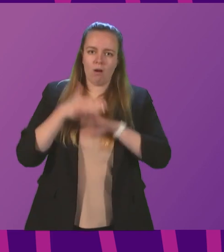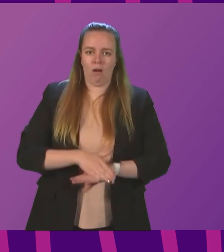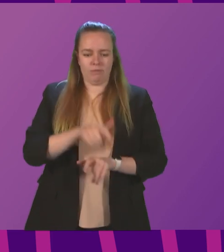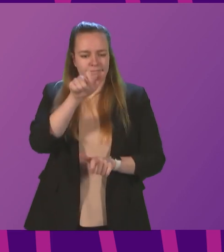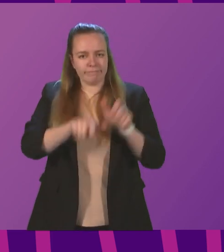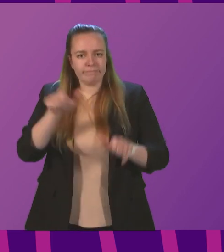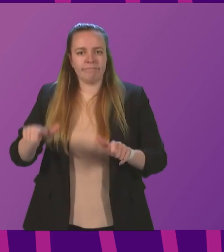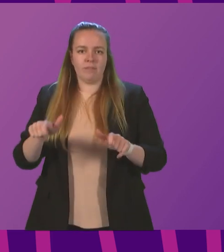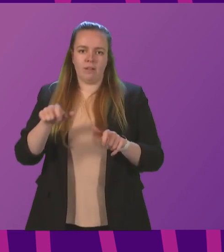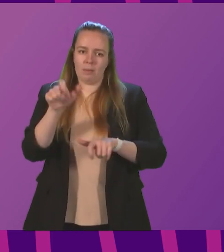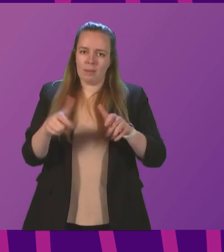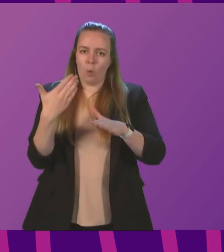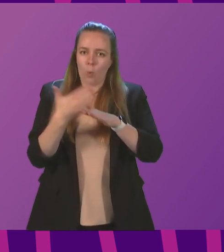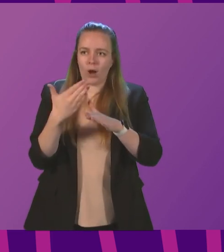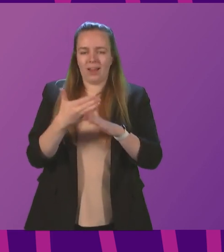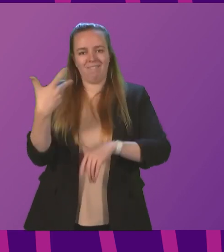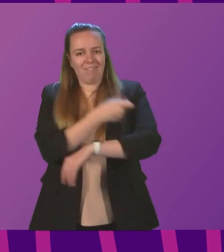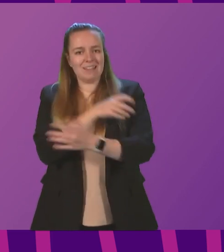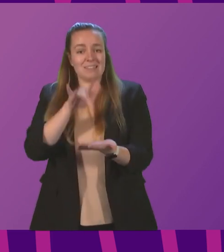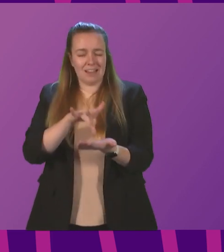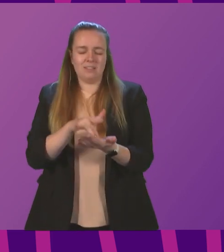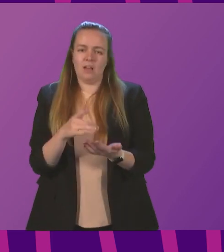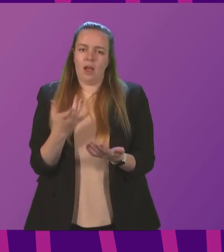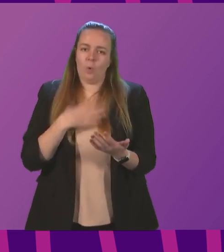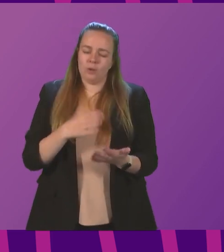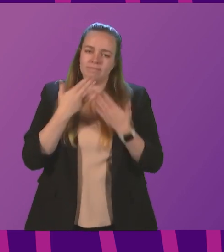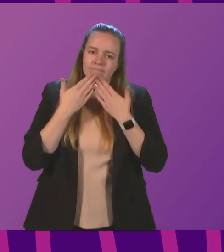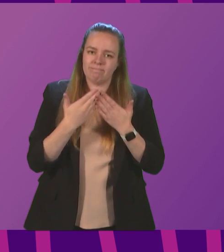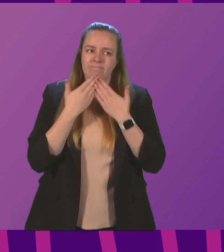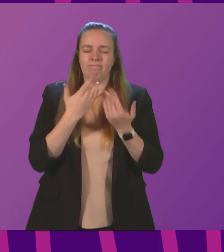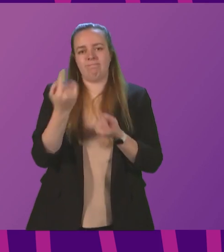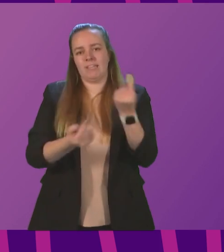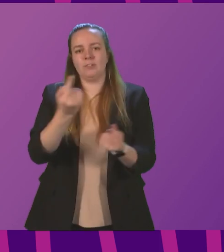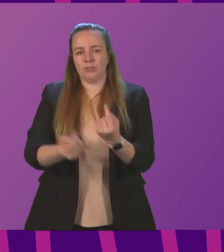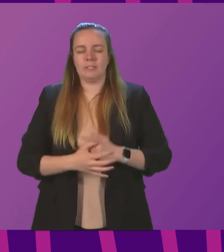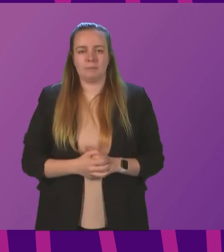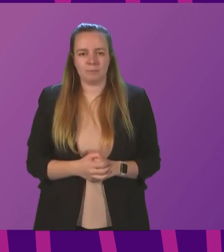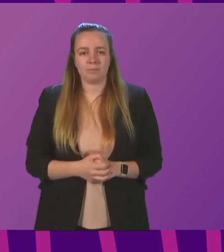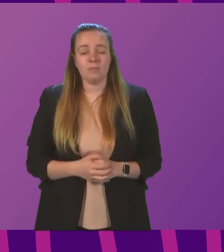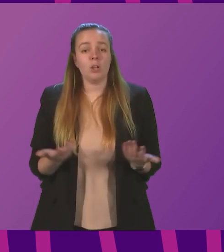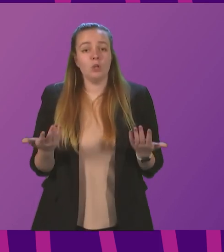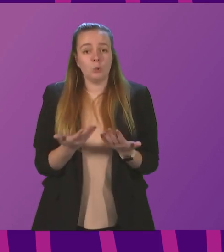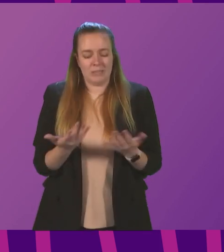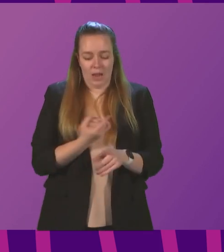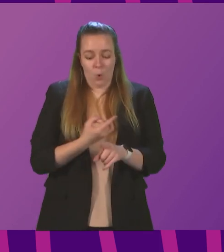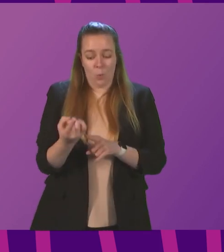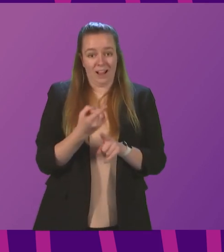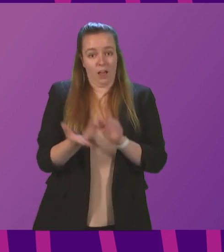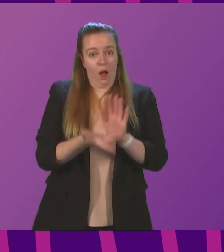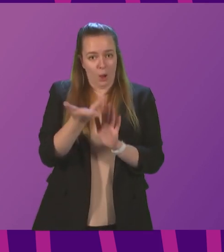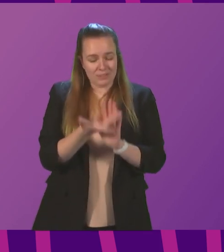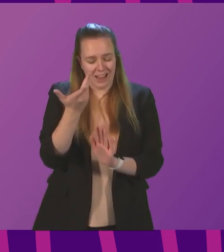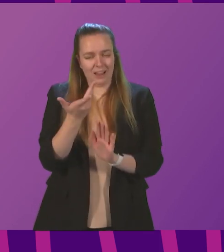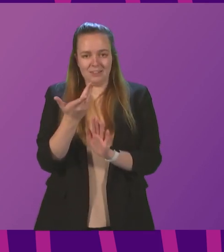organising and delivering the programme. I want to record my thanks to each and every one of them. Today's weekly update, of course,